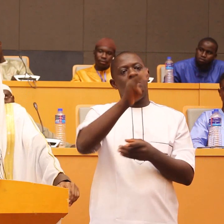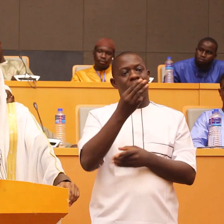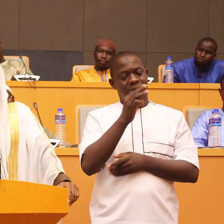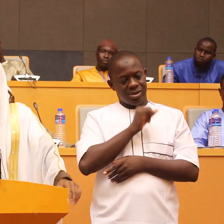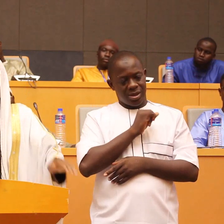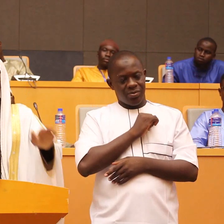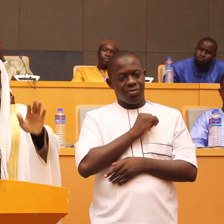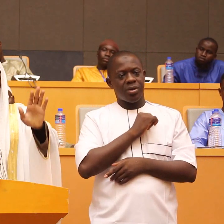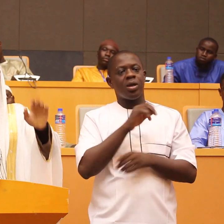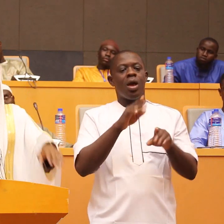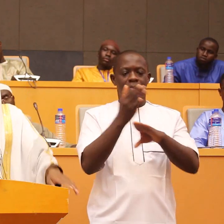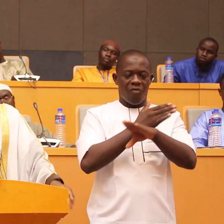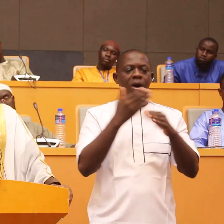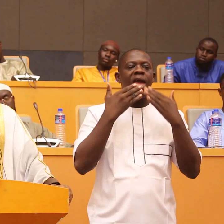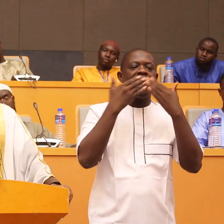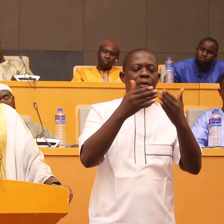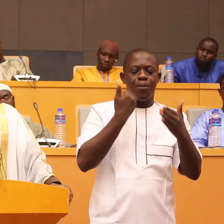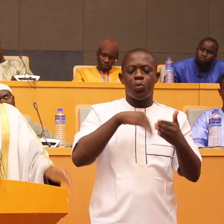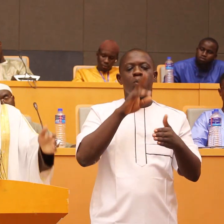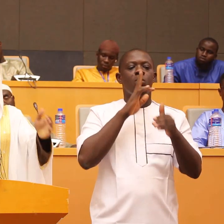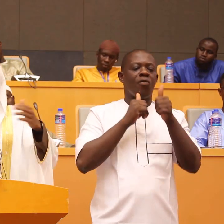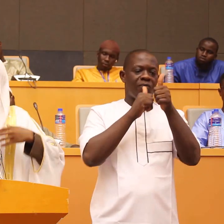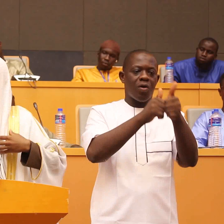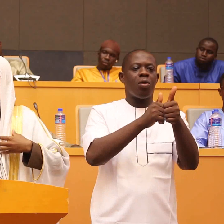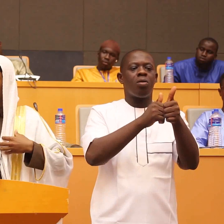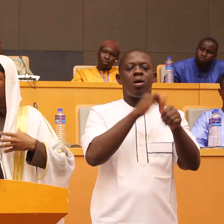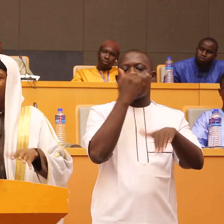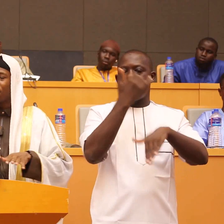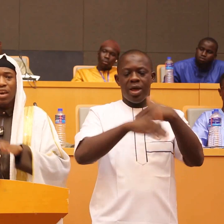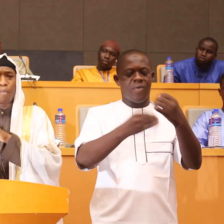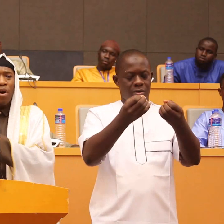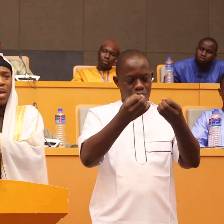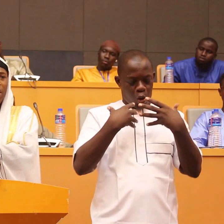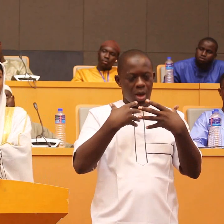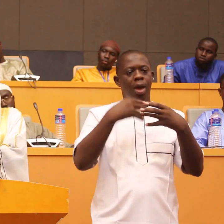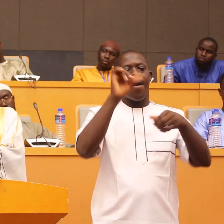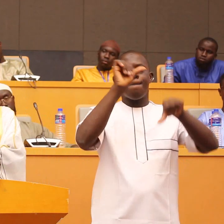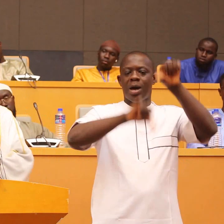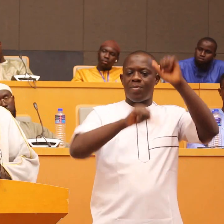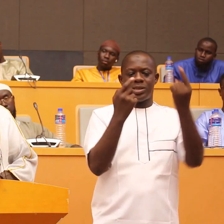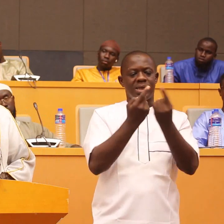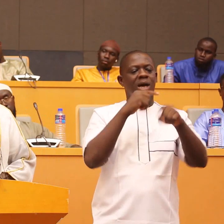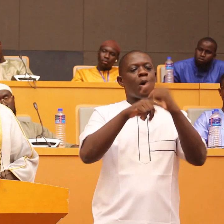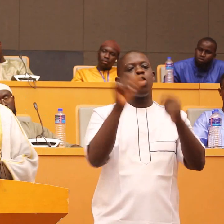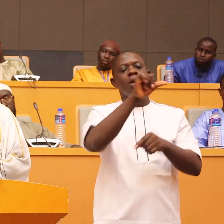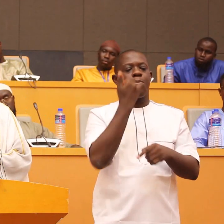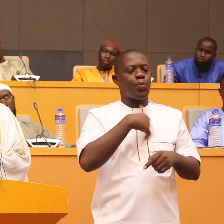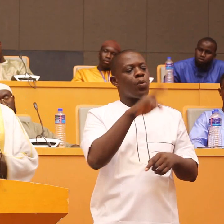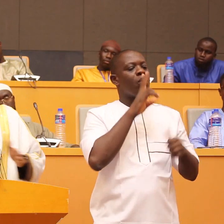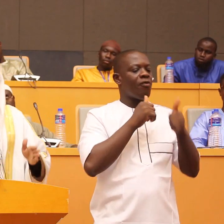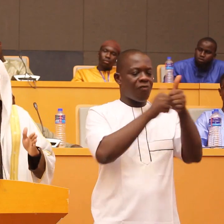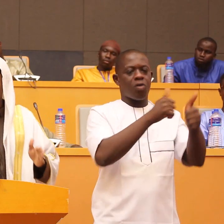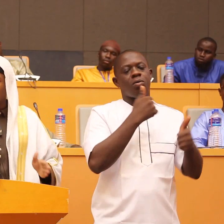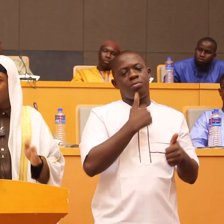he used to tell his companions look never inform me bad thing about any of my companion because